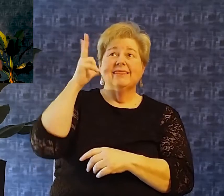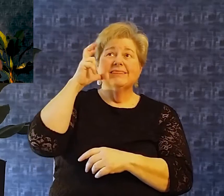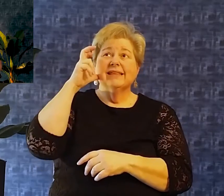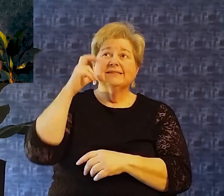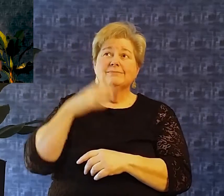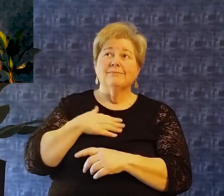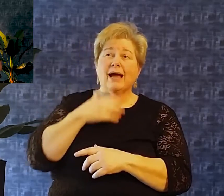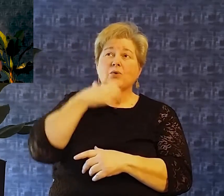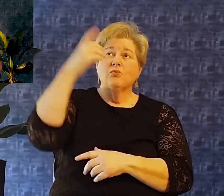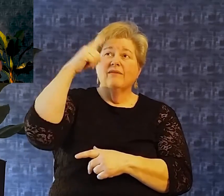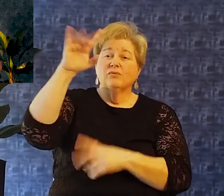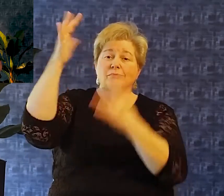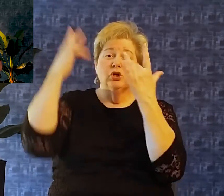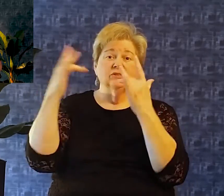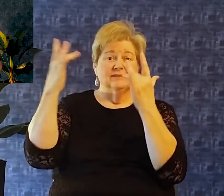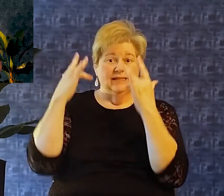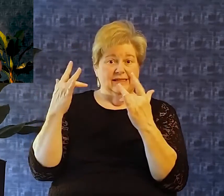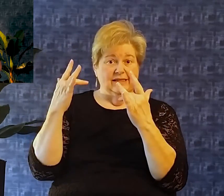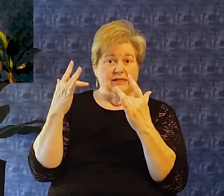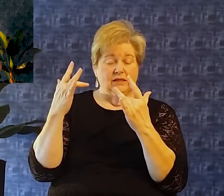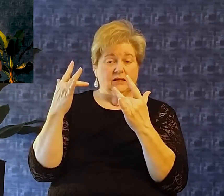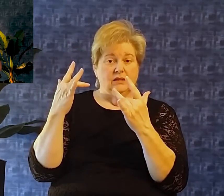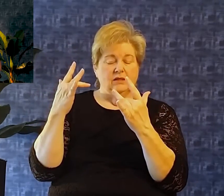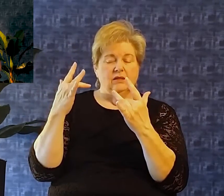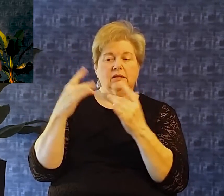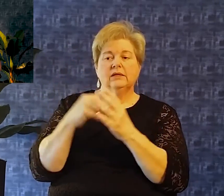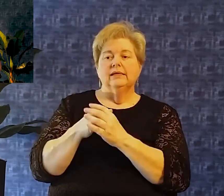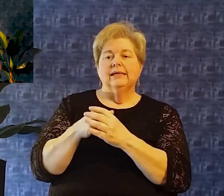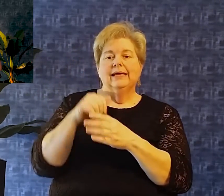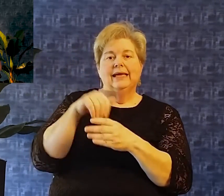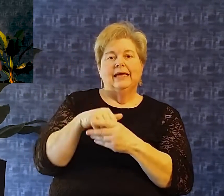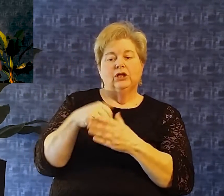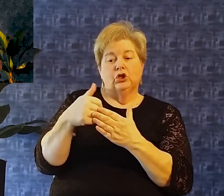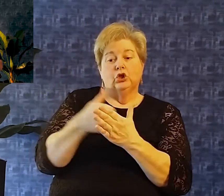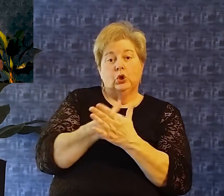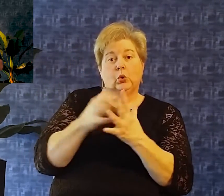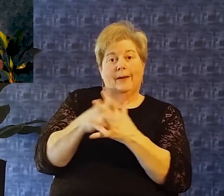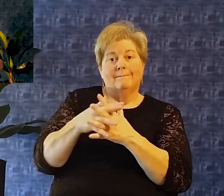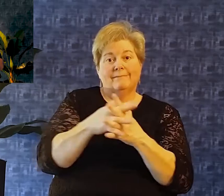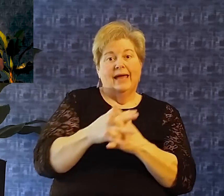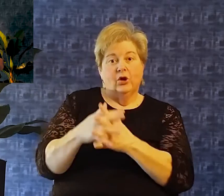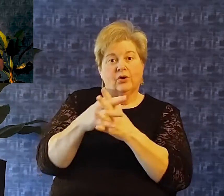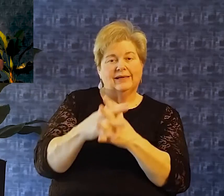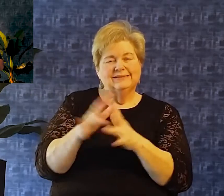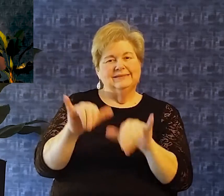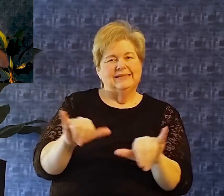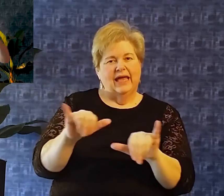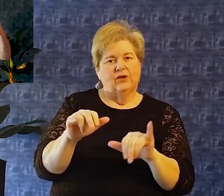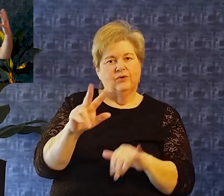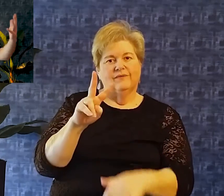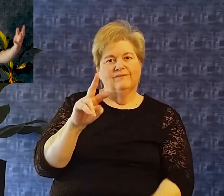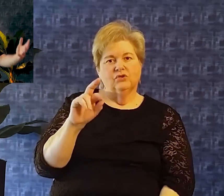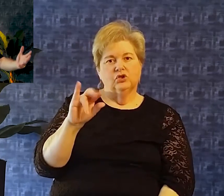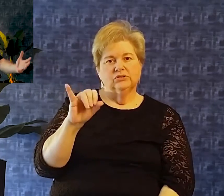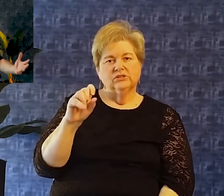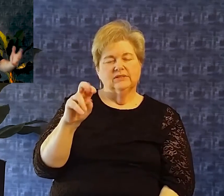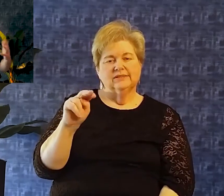american standard it it highlights it as the translates it this way my the voice of my My supplications my